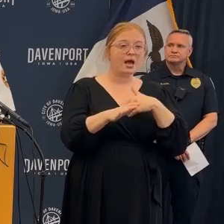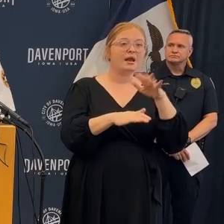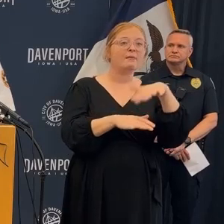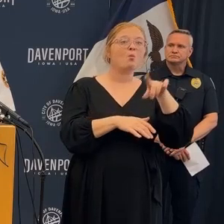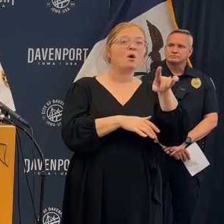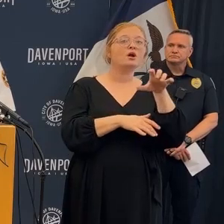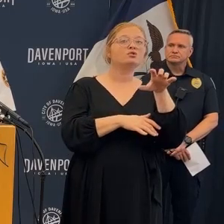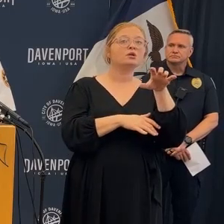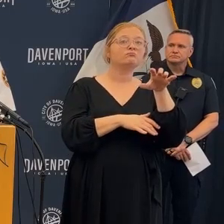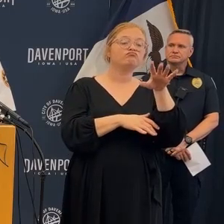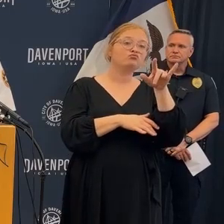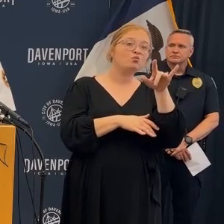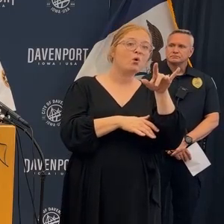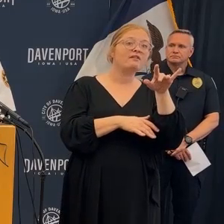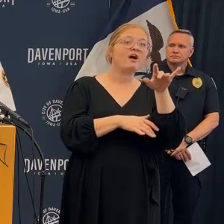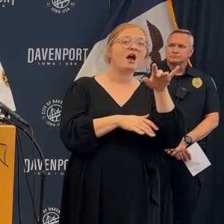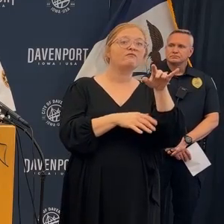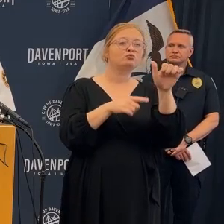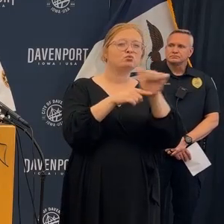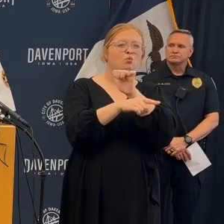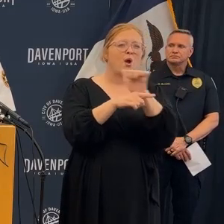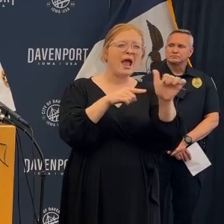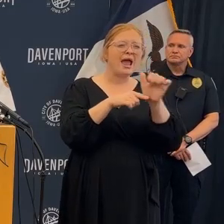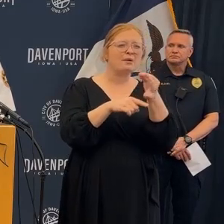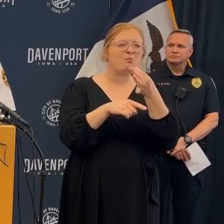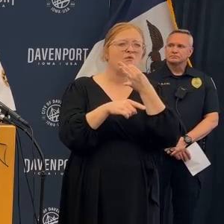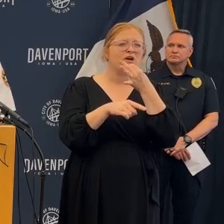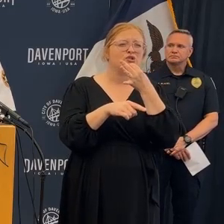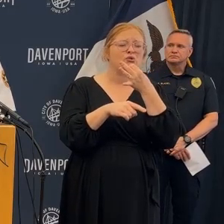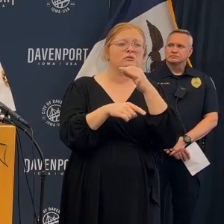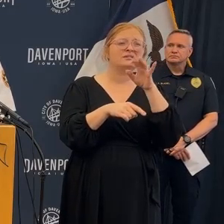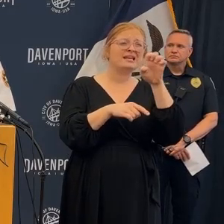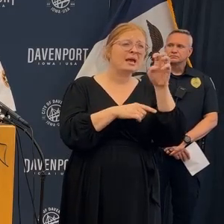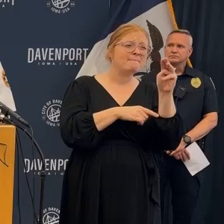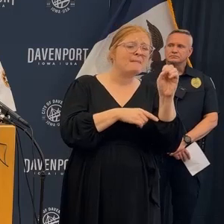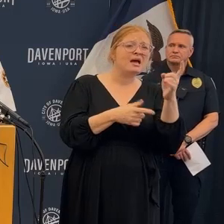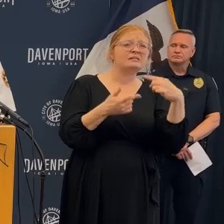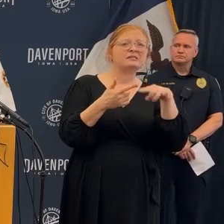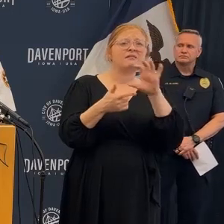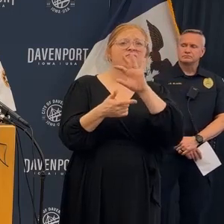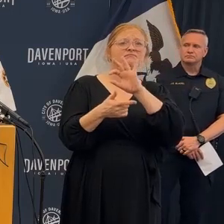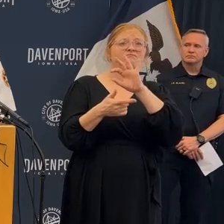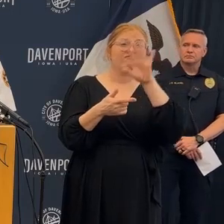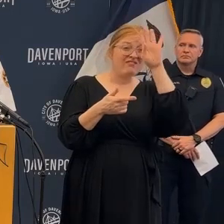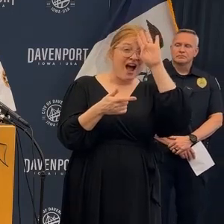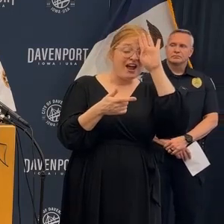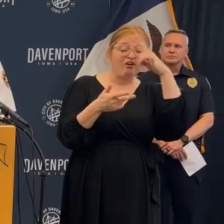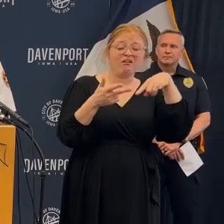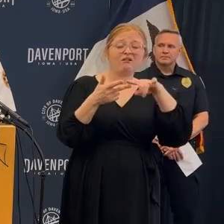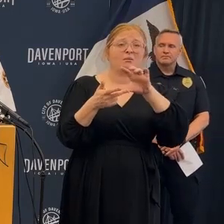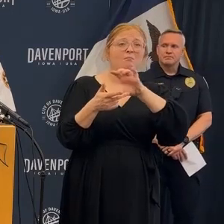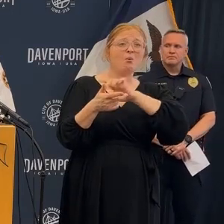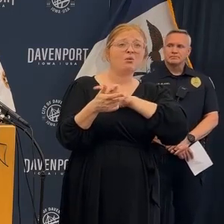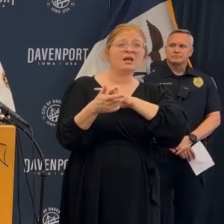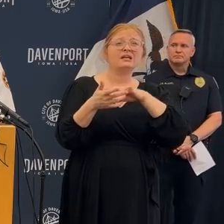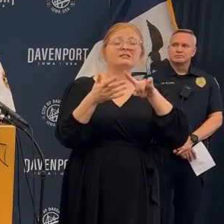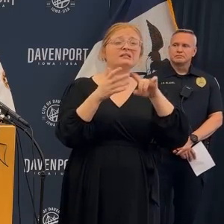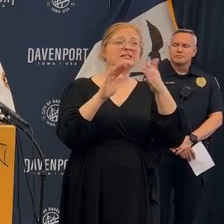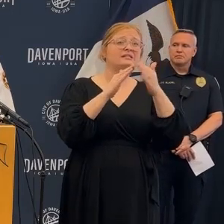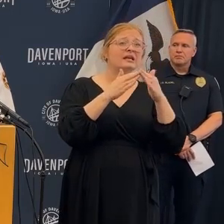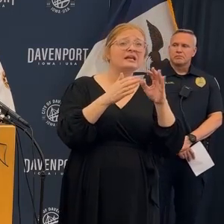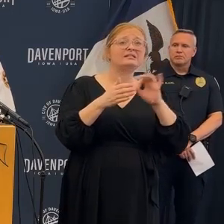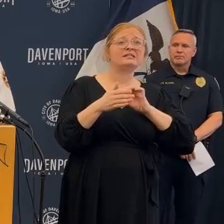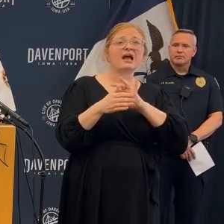professionals, including fire, police, EMS, medical staff, and city staff,